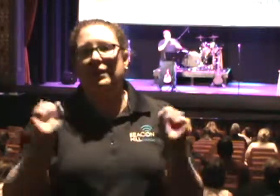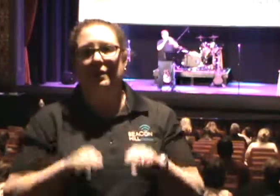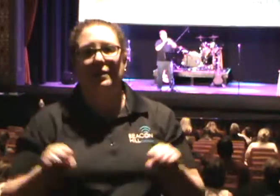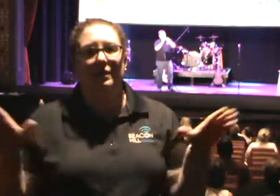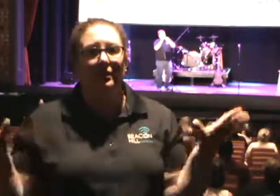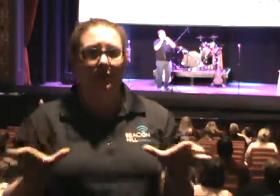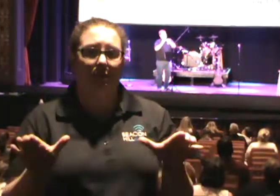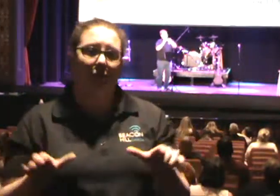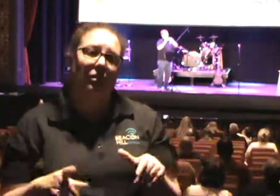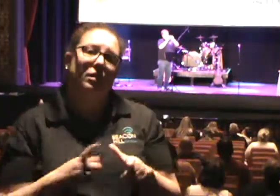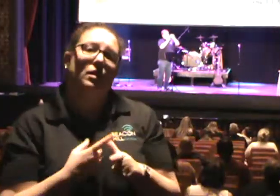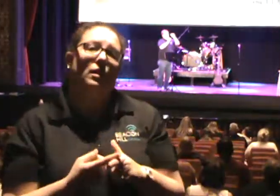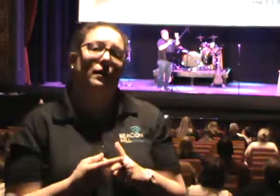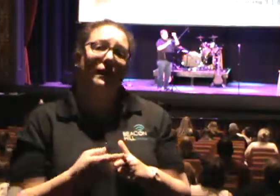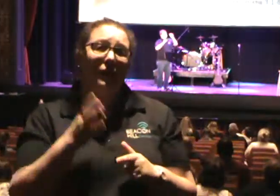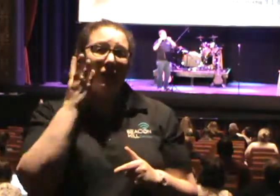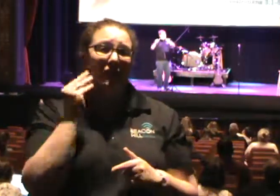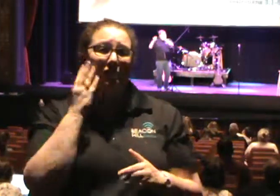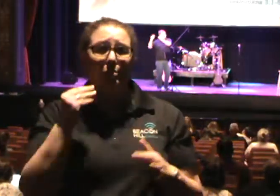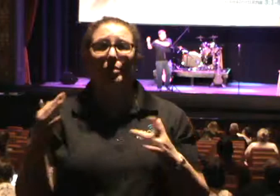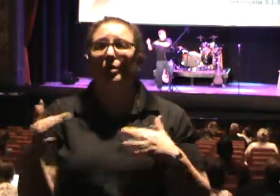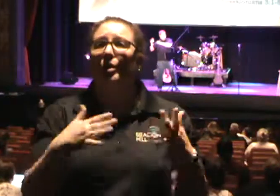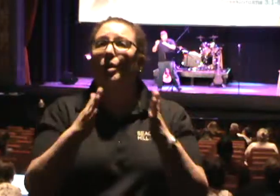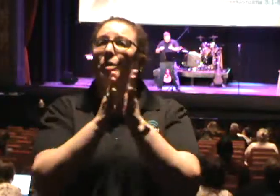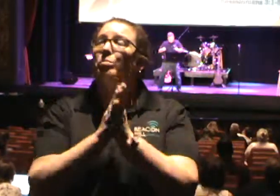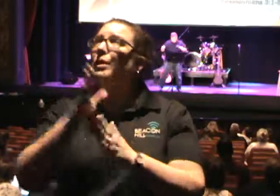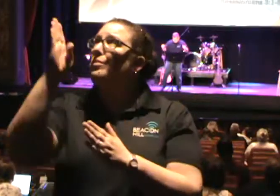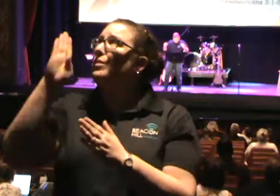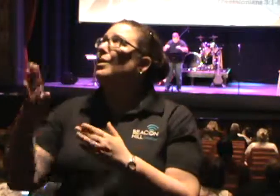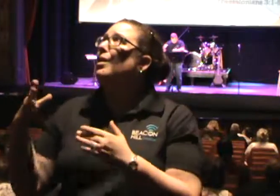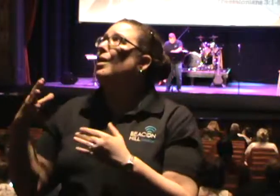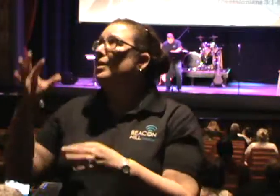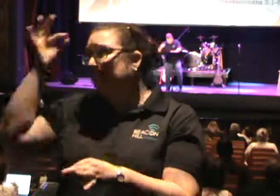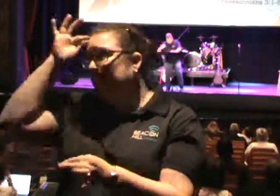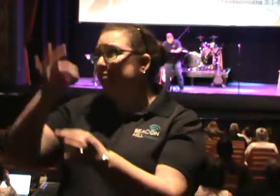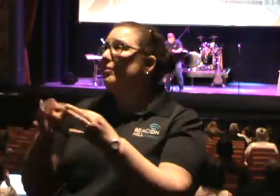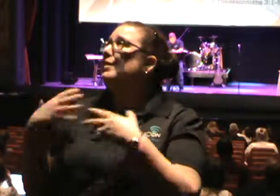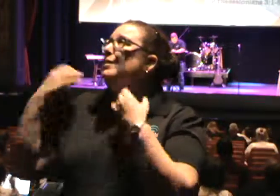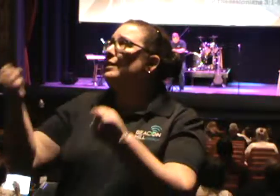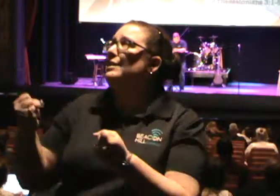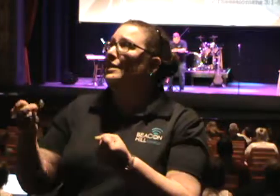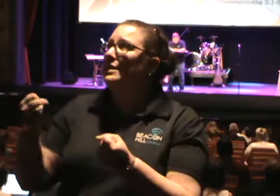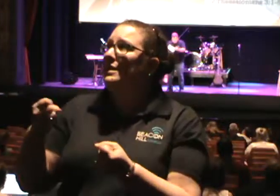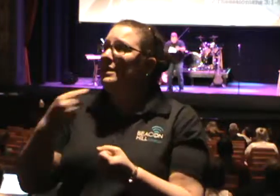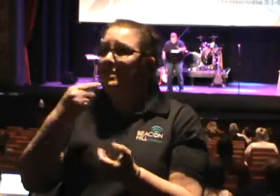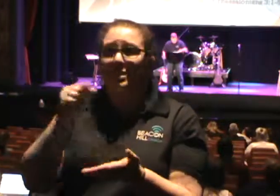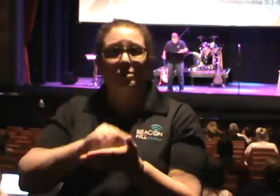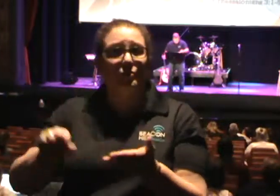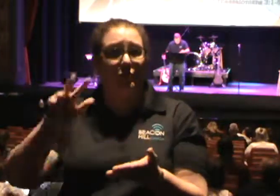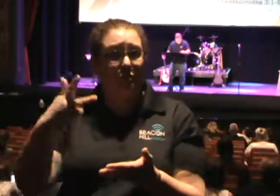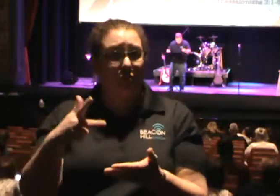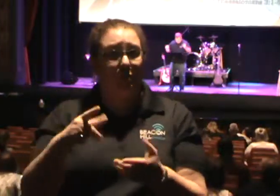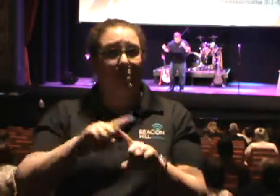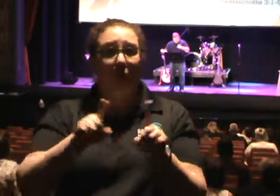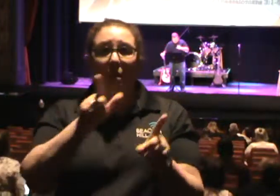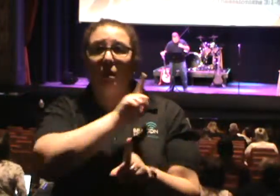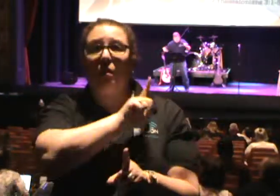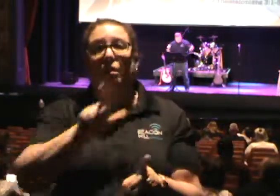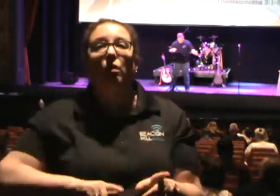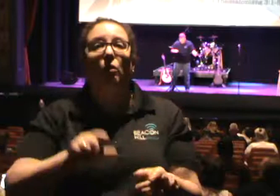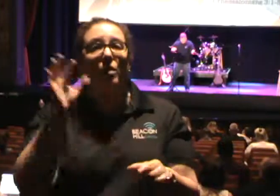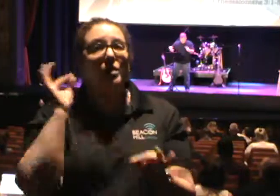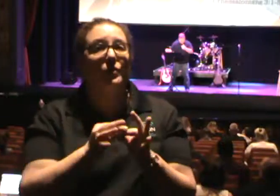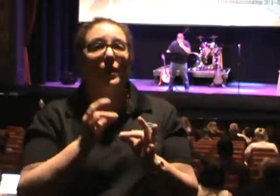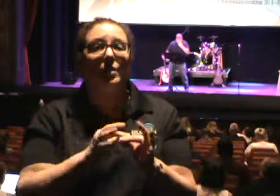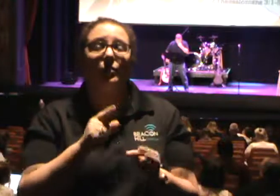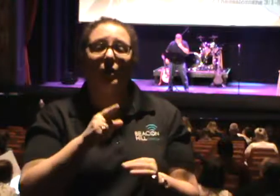And then when you go through this battle, you need to pray for God to strengthen your faith. This is what it says in verse 3. It says, the Lord is faithful. He will establish